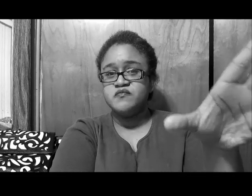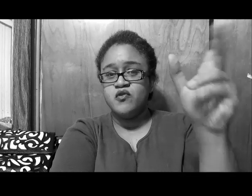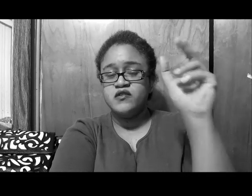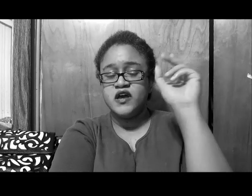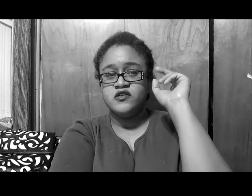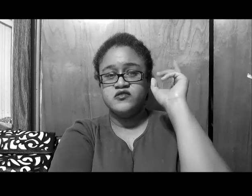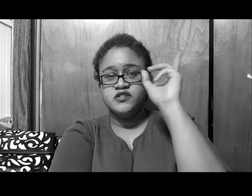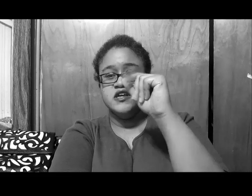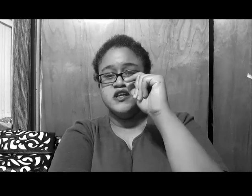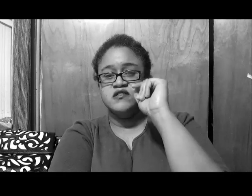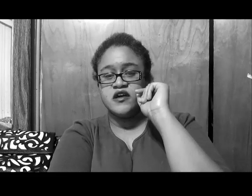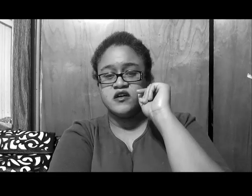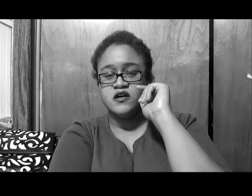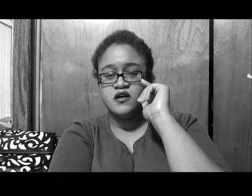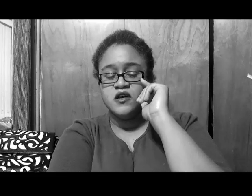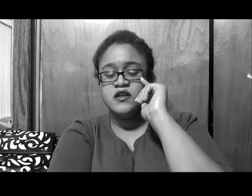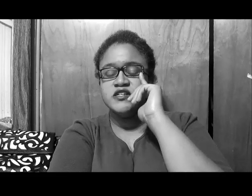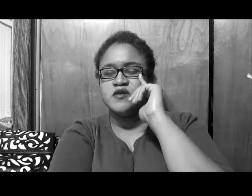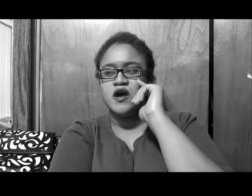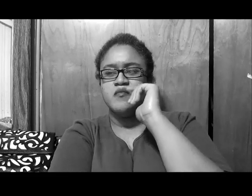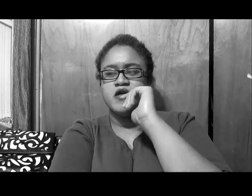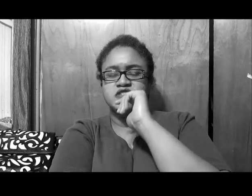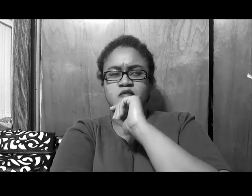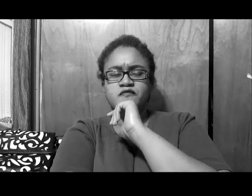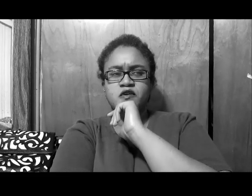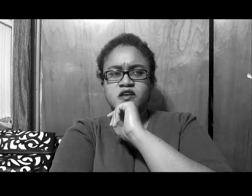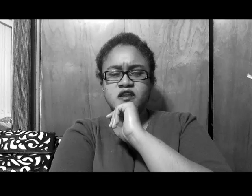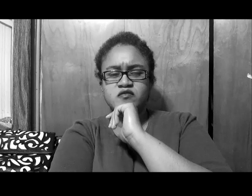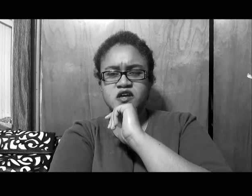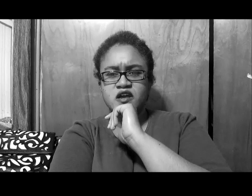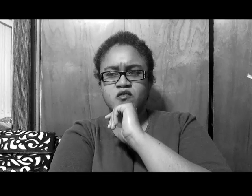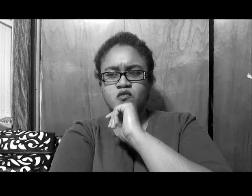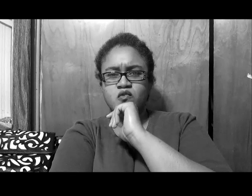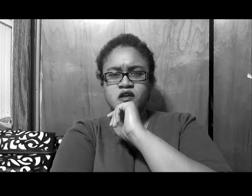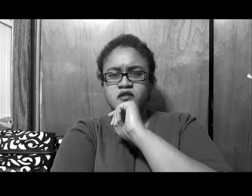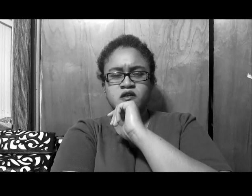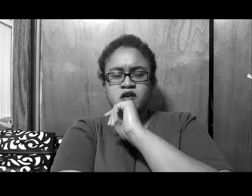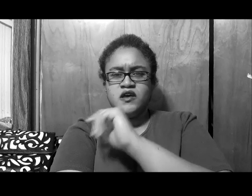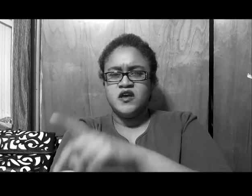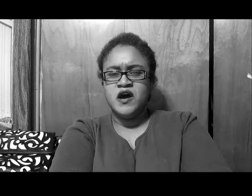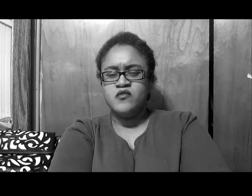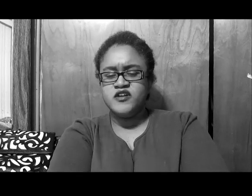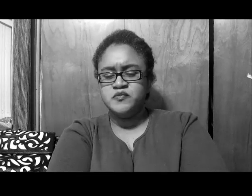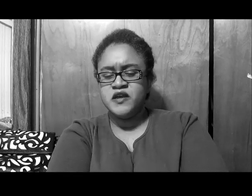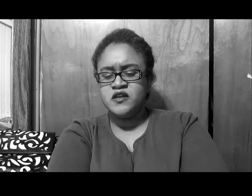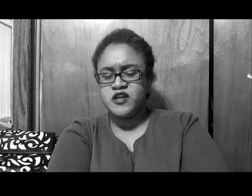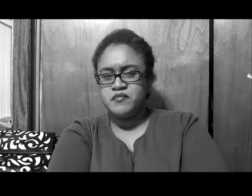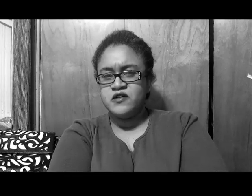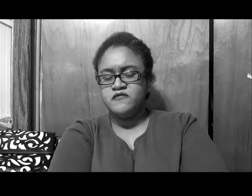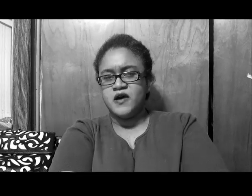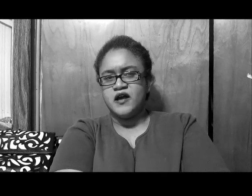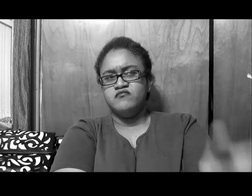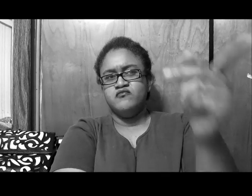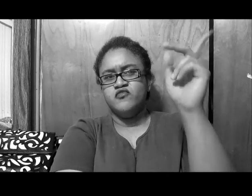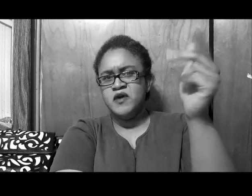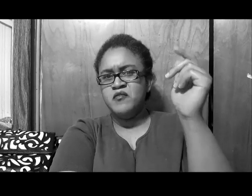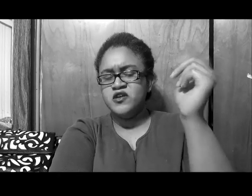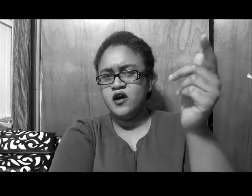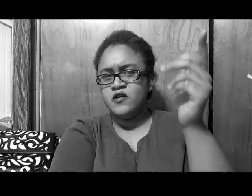point, like you know, to Nini, like uh, Nini told everybody, was having fun, and Kenya was like, what, and by the way, speaking of that pillow fight, remember y'all,